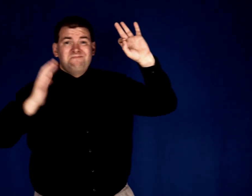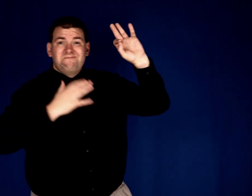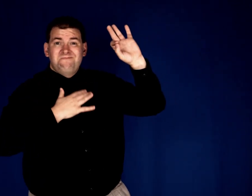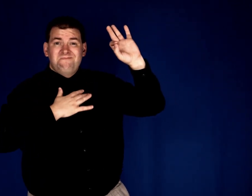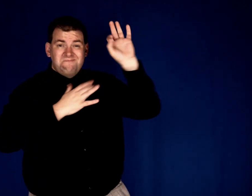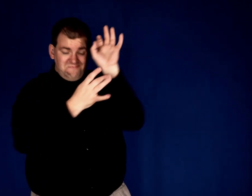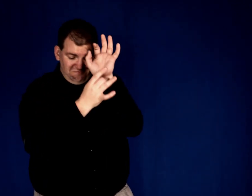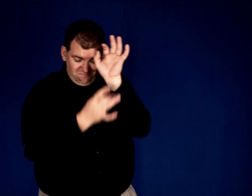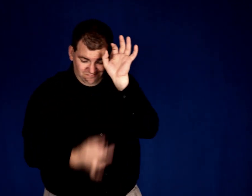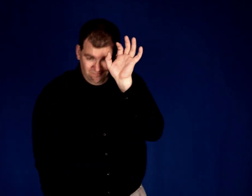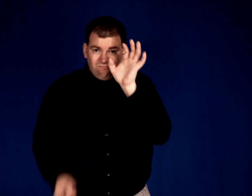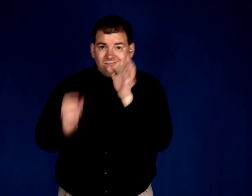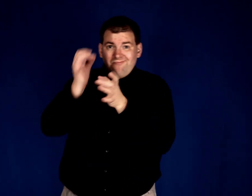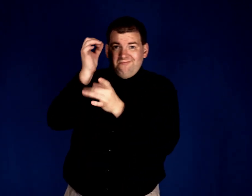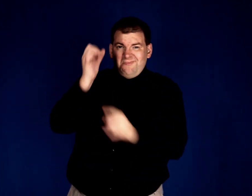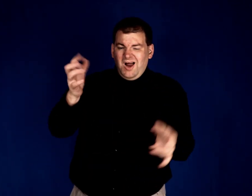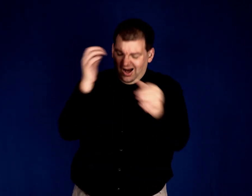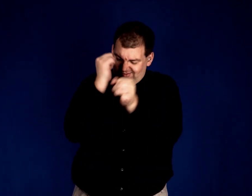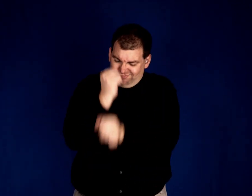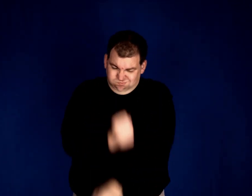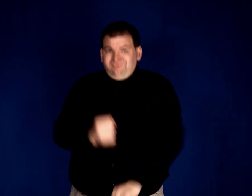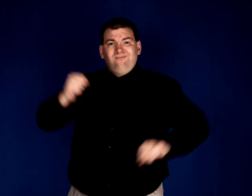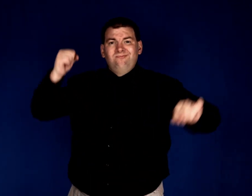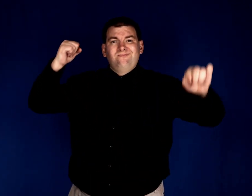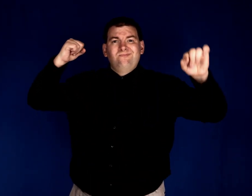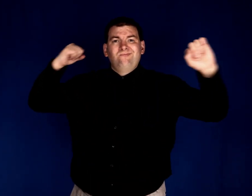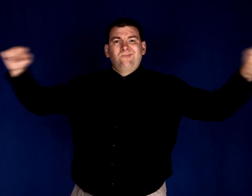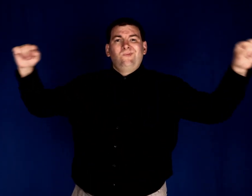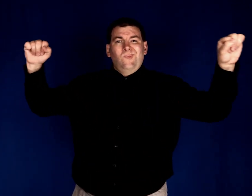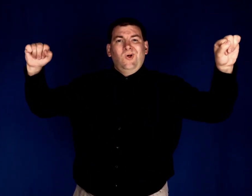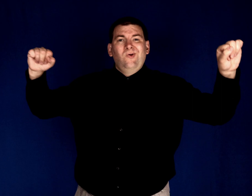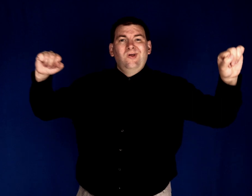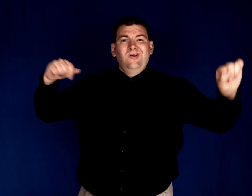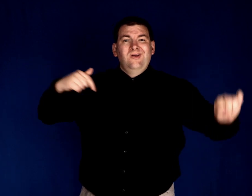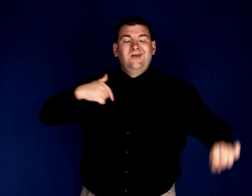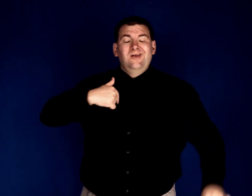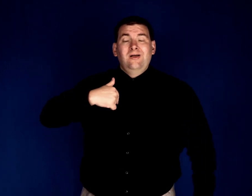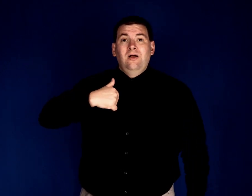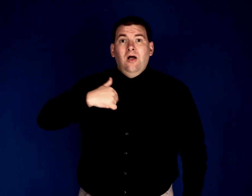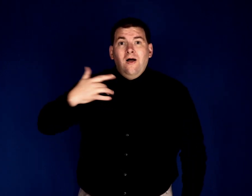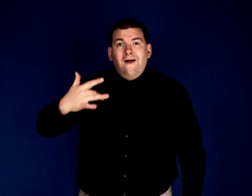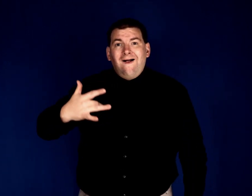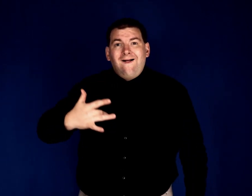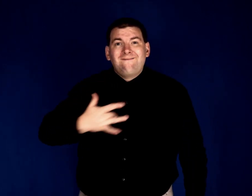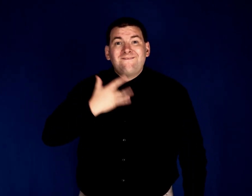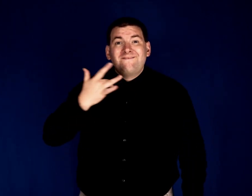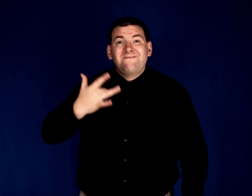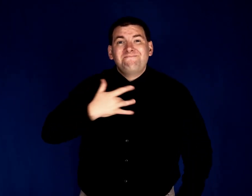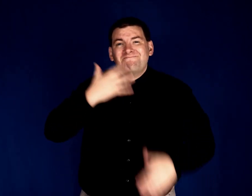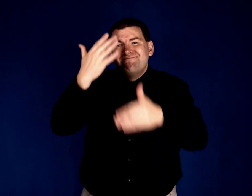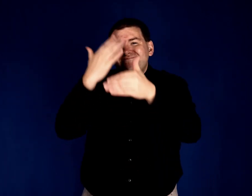My chains were broken I've been born